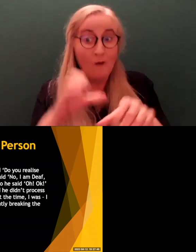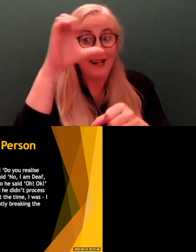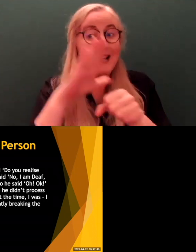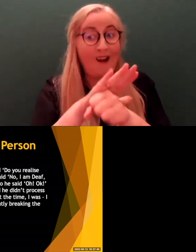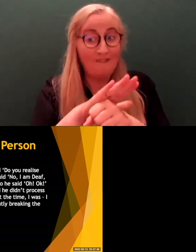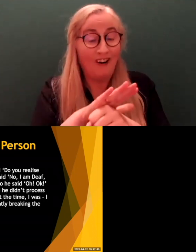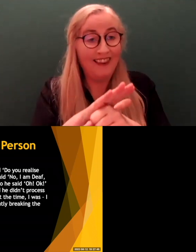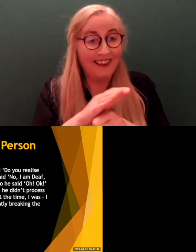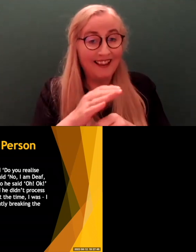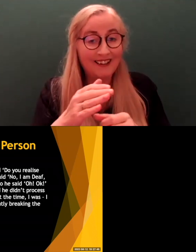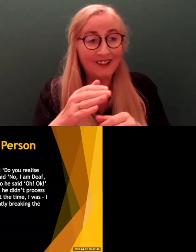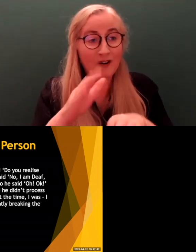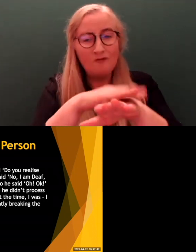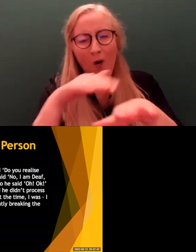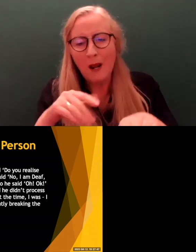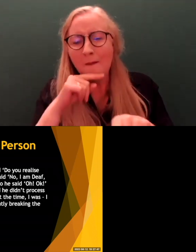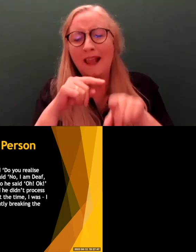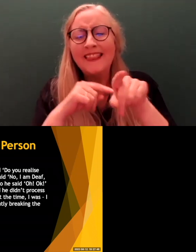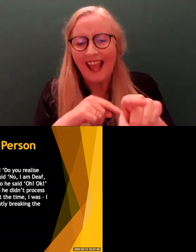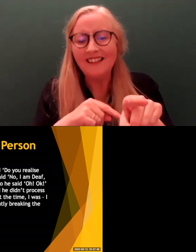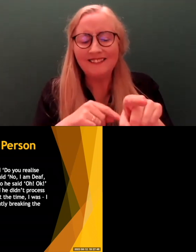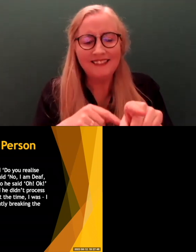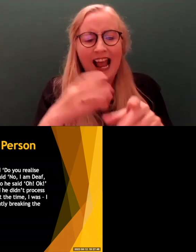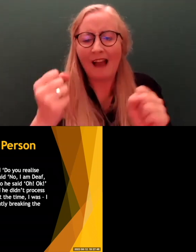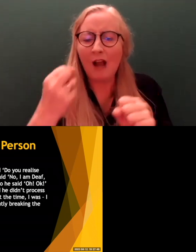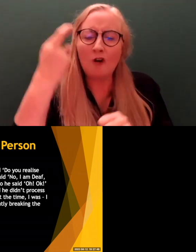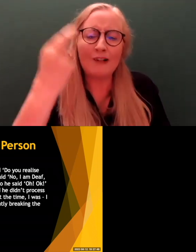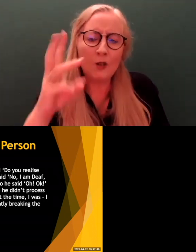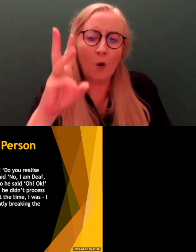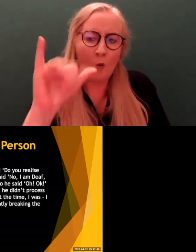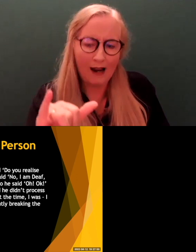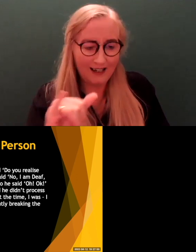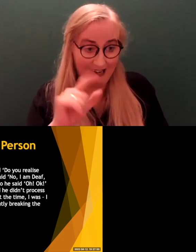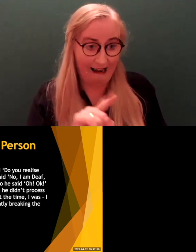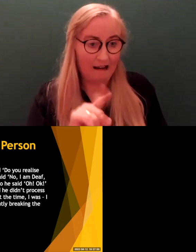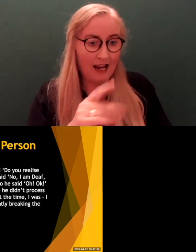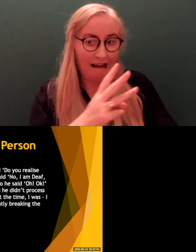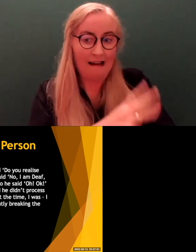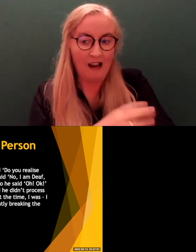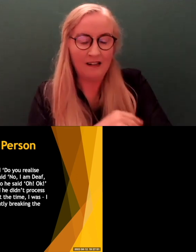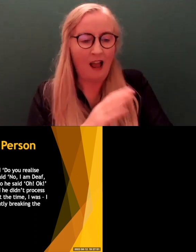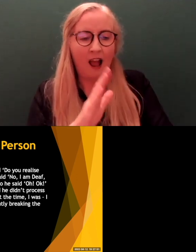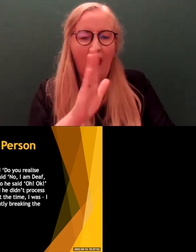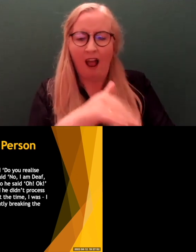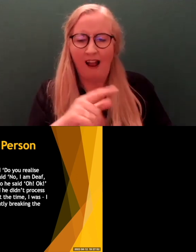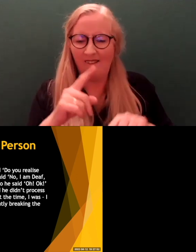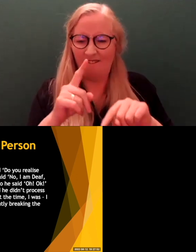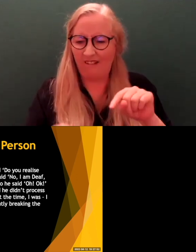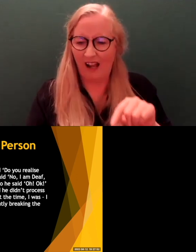there's something to be said for the reason why the guarda was like, oh, I don't want to process this fine because I pity you. So that was